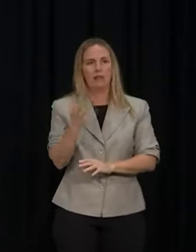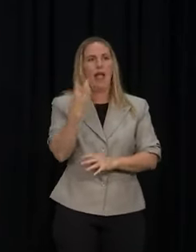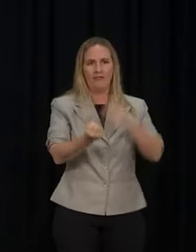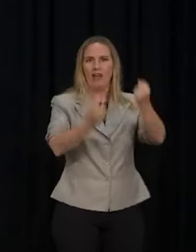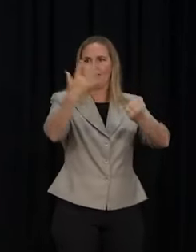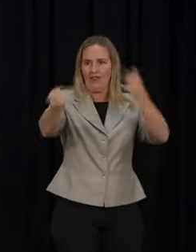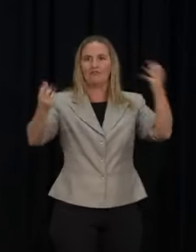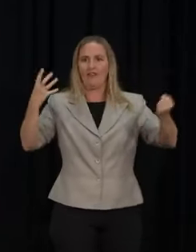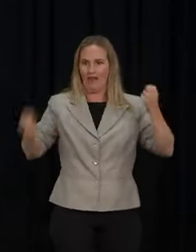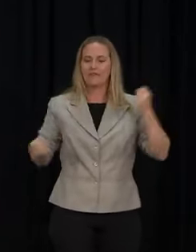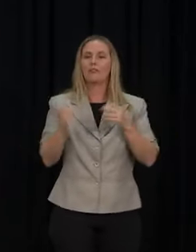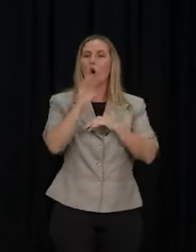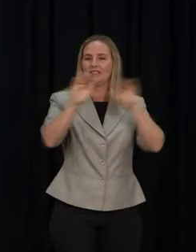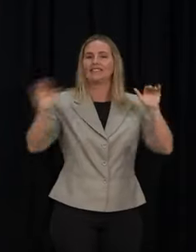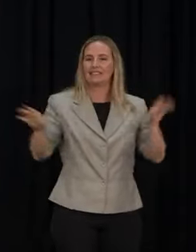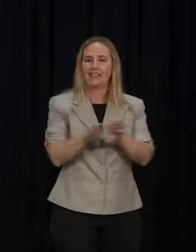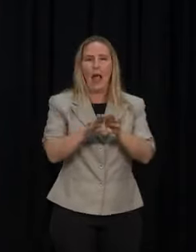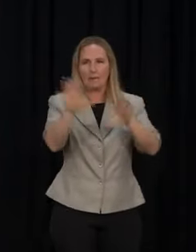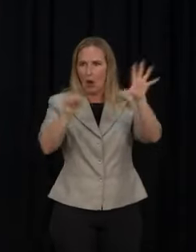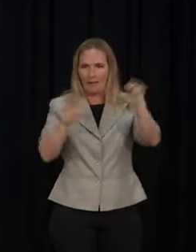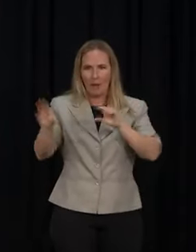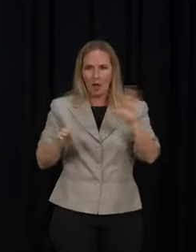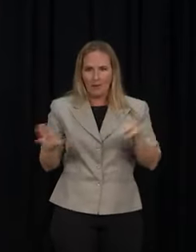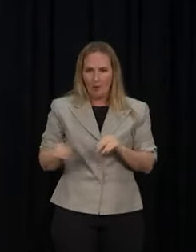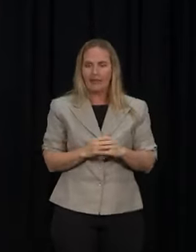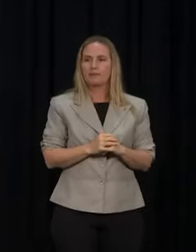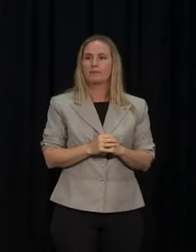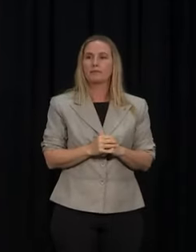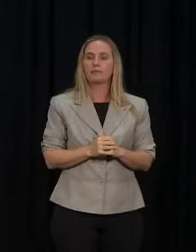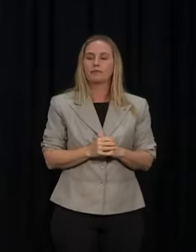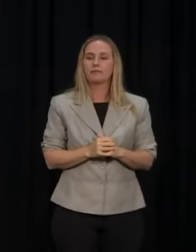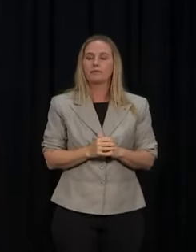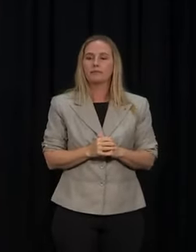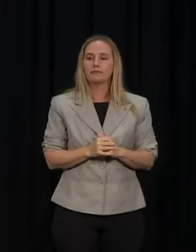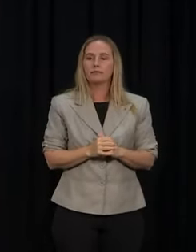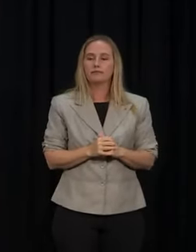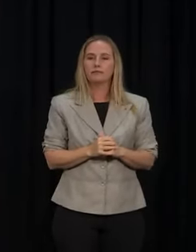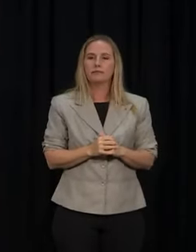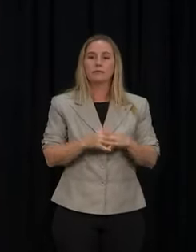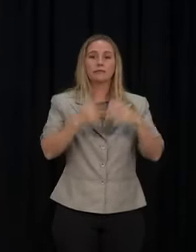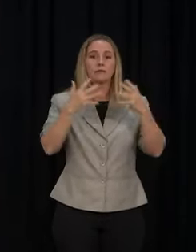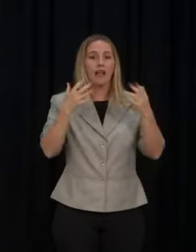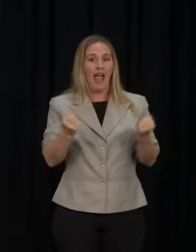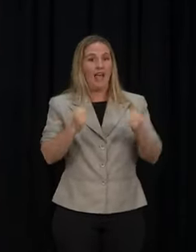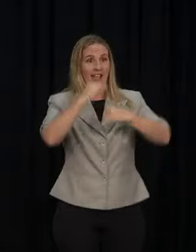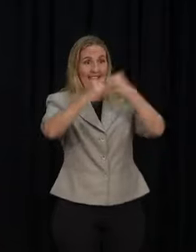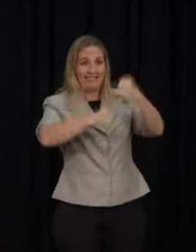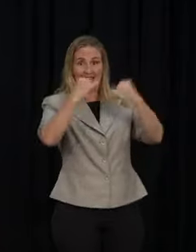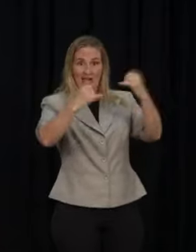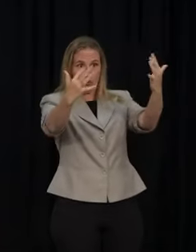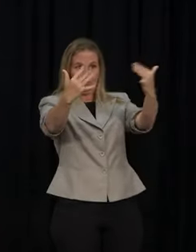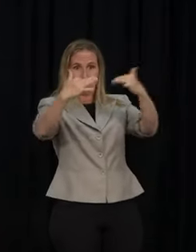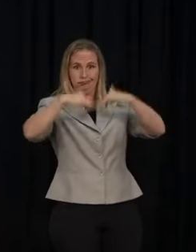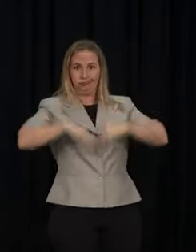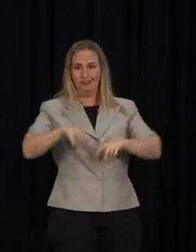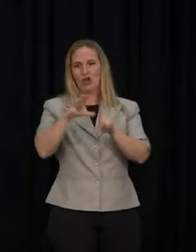we're seeing here. And there has been, of course, and you will have all observed yourself, elements of international influence. And that's not just